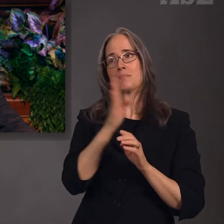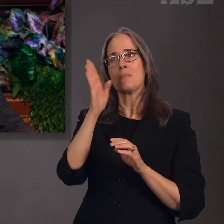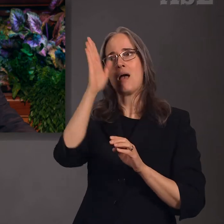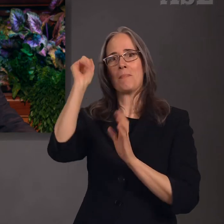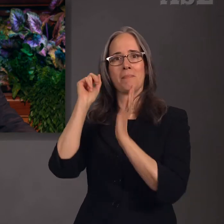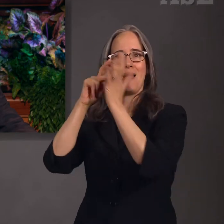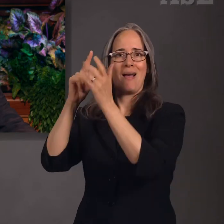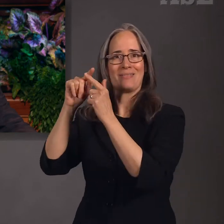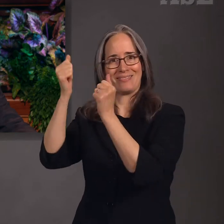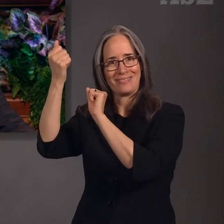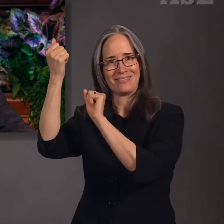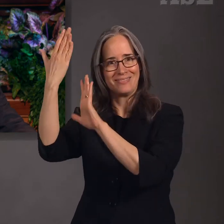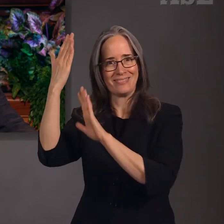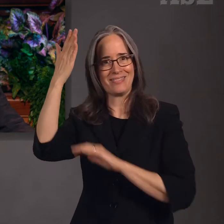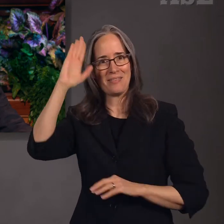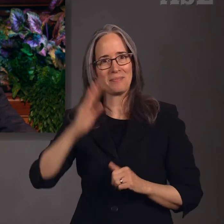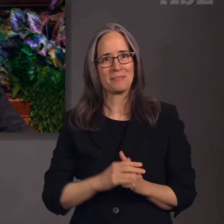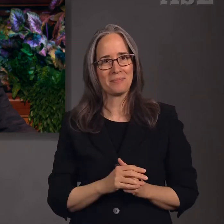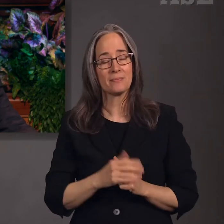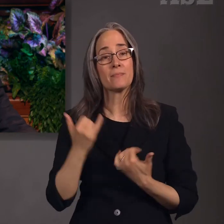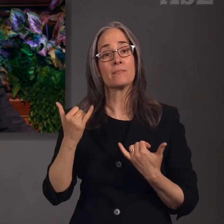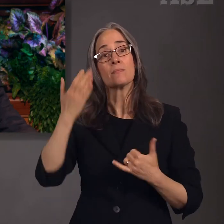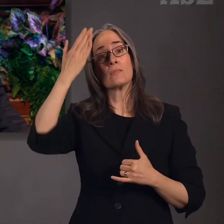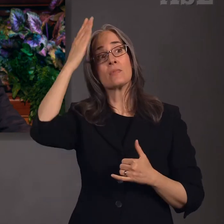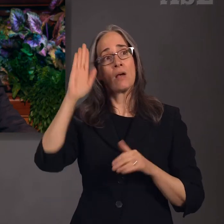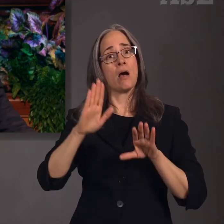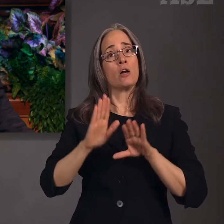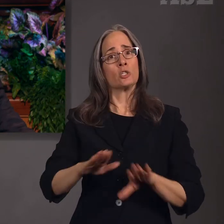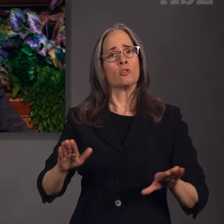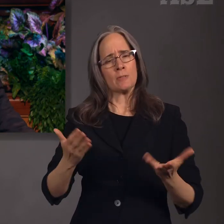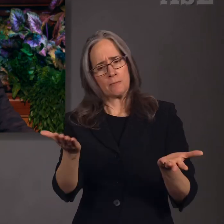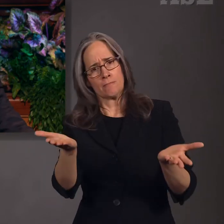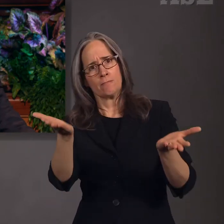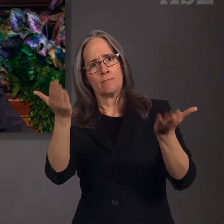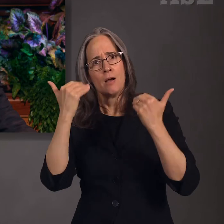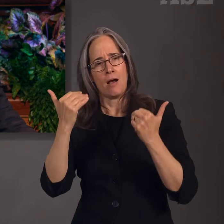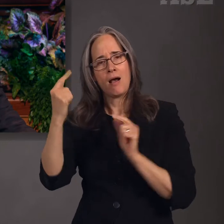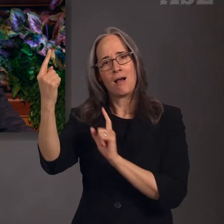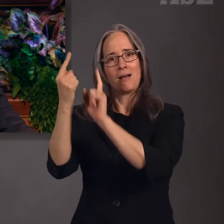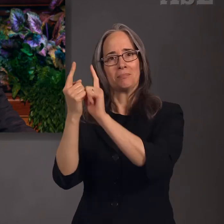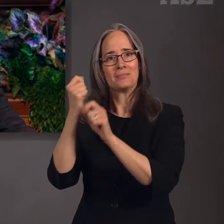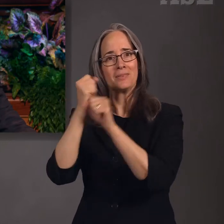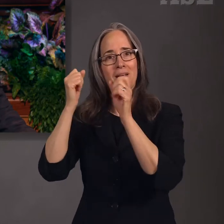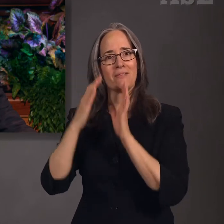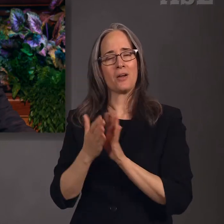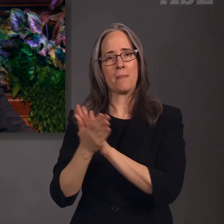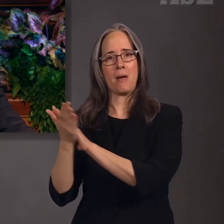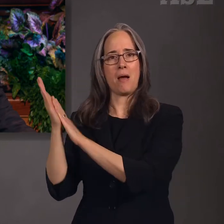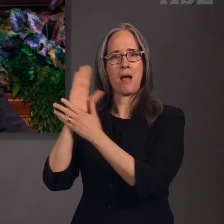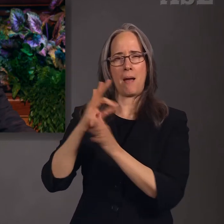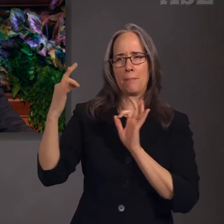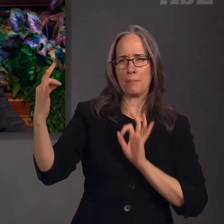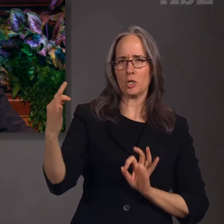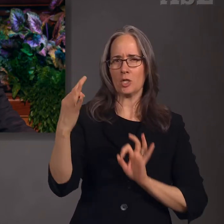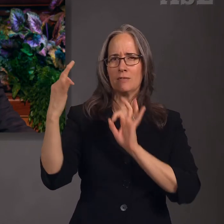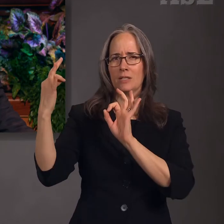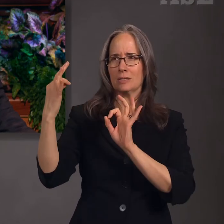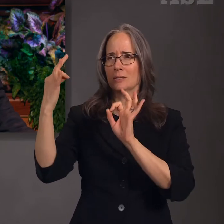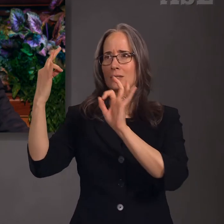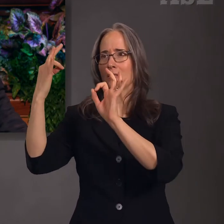God's children are invited to come to the Savior and be perfected in Him. In the scriptures,